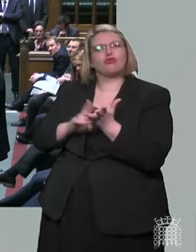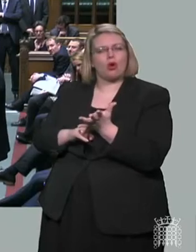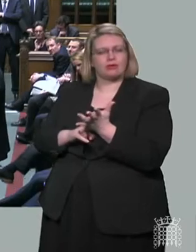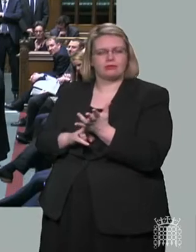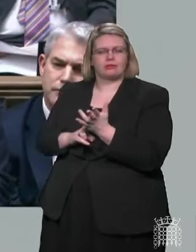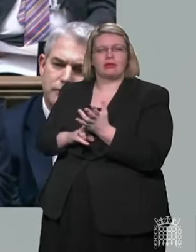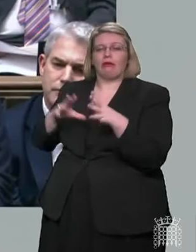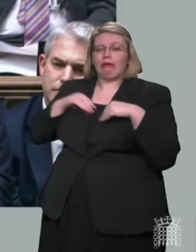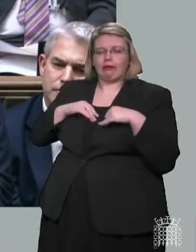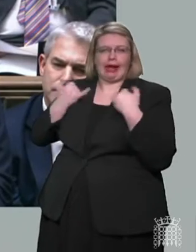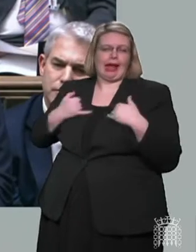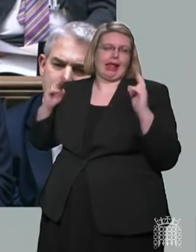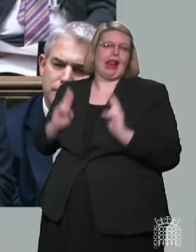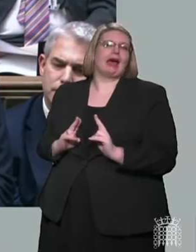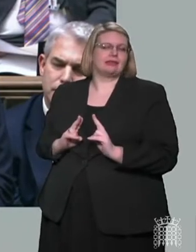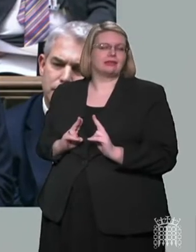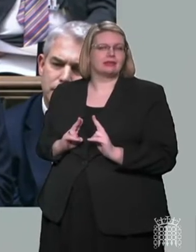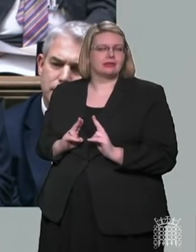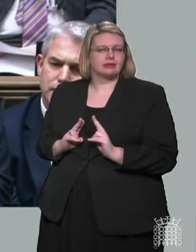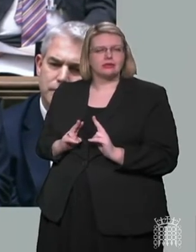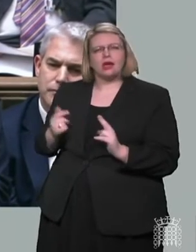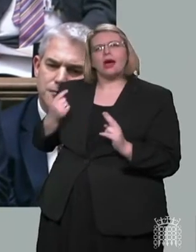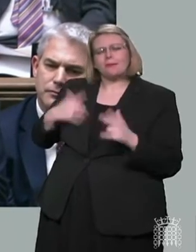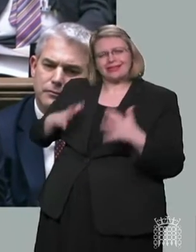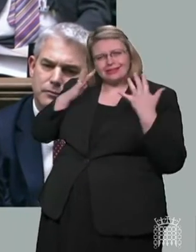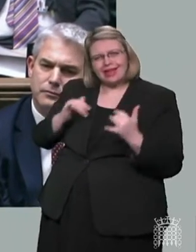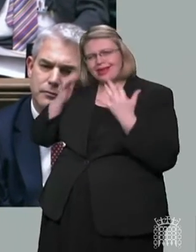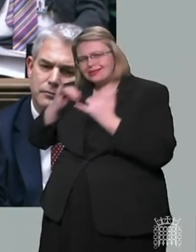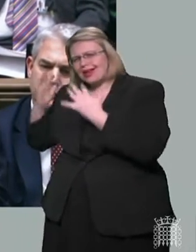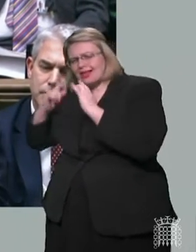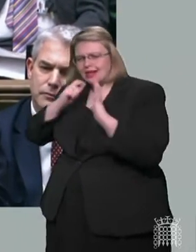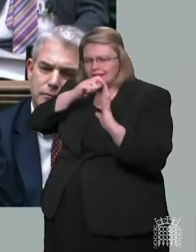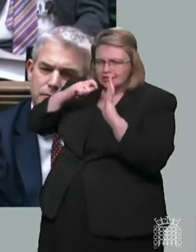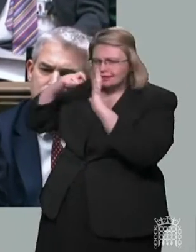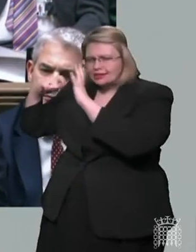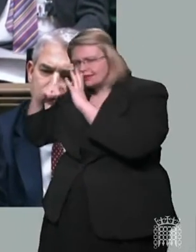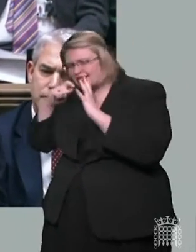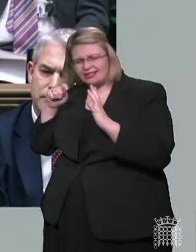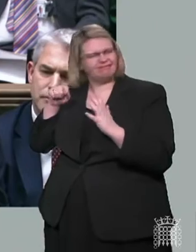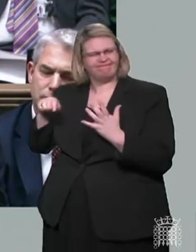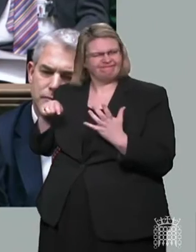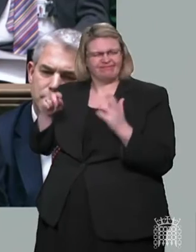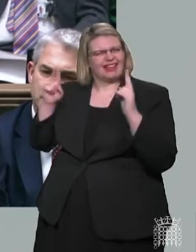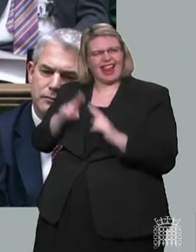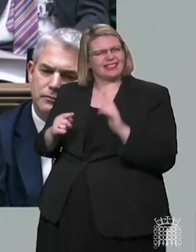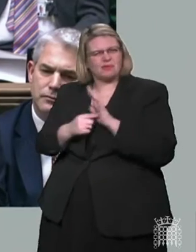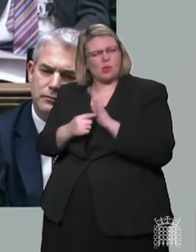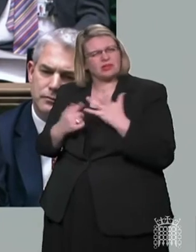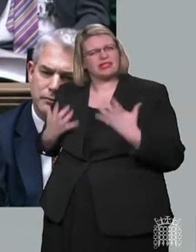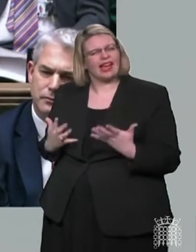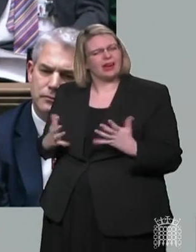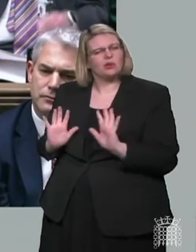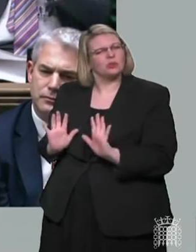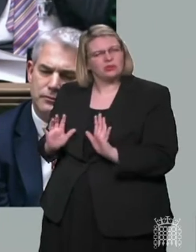for Omicron, on the colossal scale we've been doing, is much less important and much less valuable in